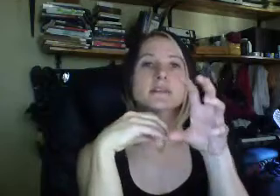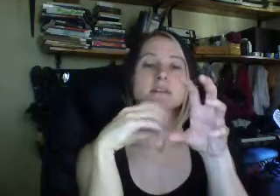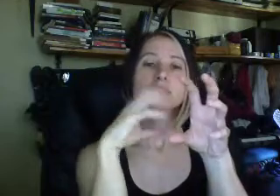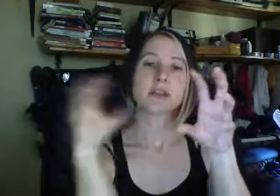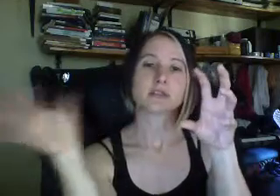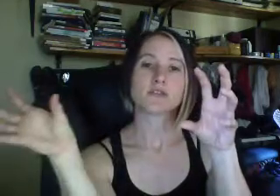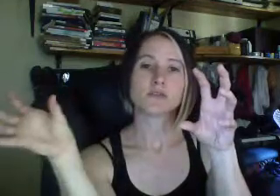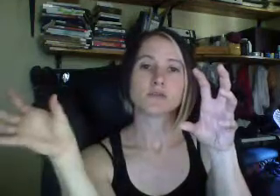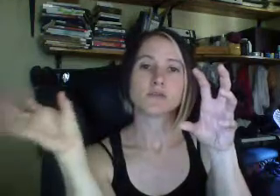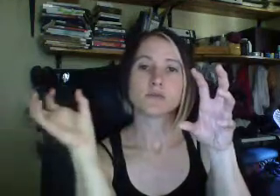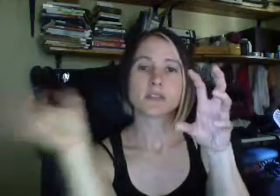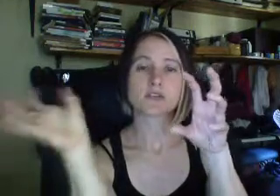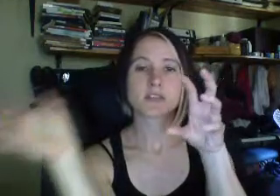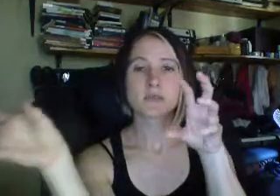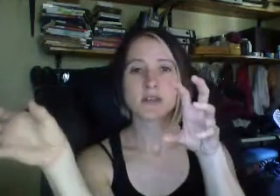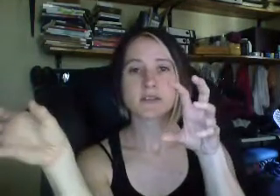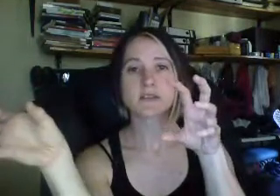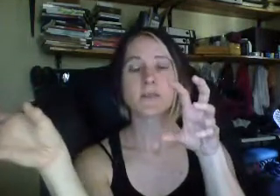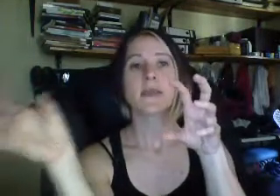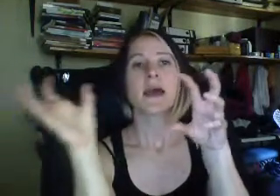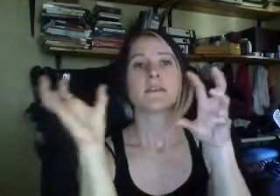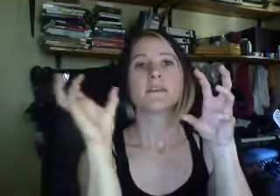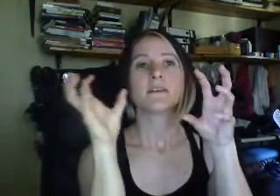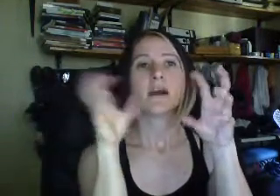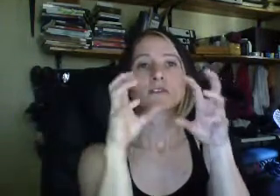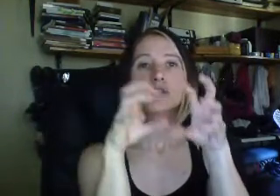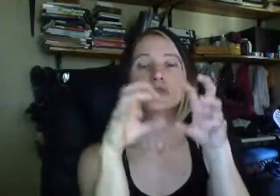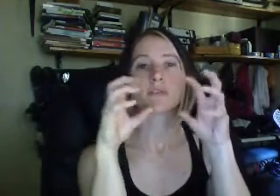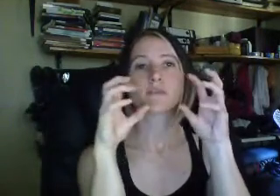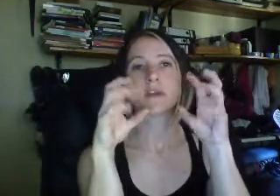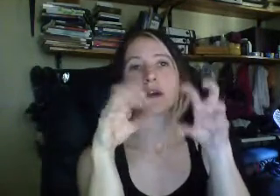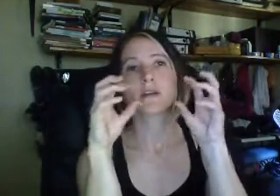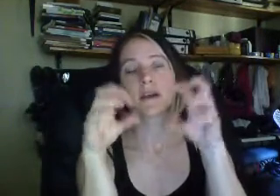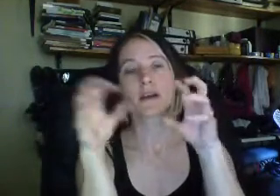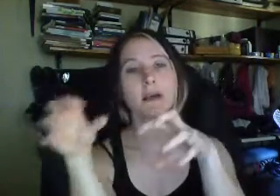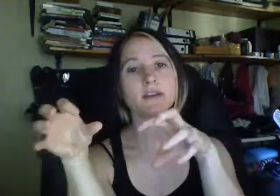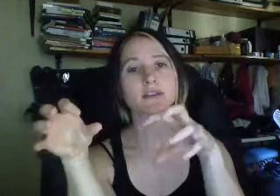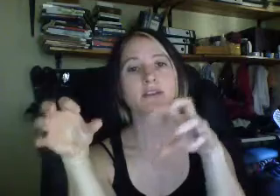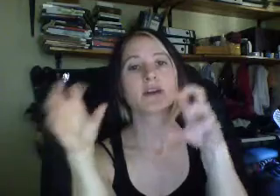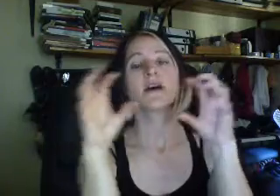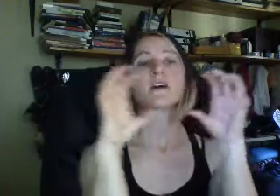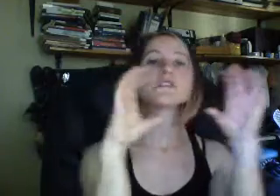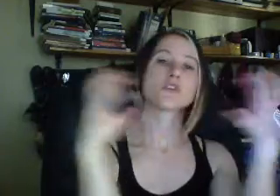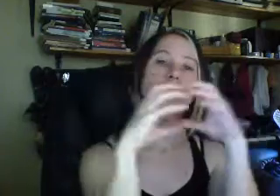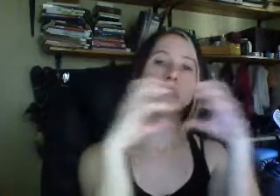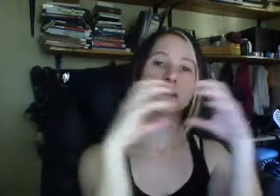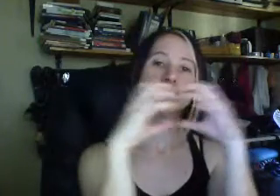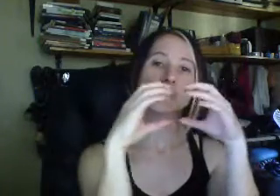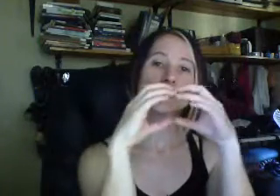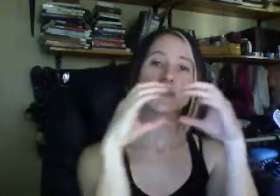is connected to sexual stimulus, and young children are from younger and younger ages associating with